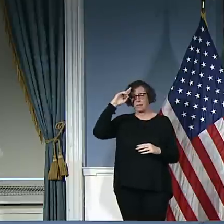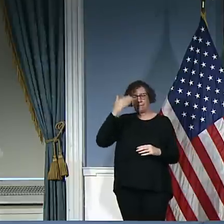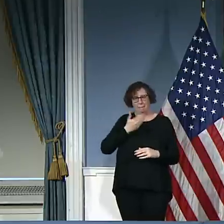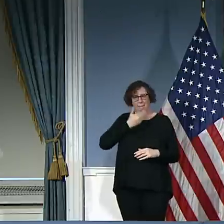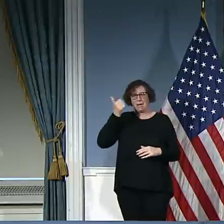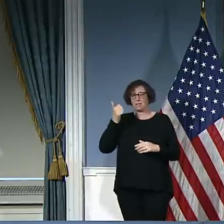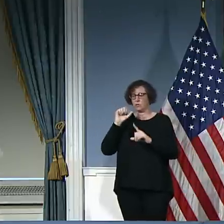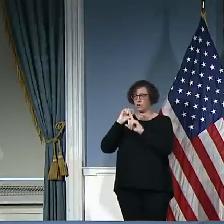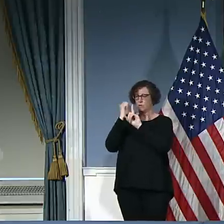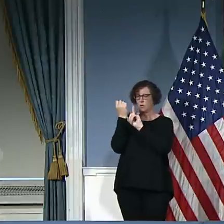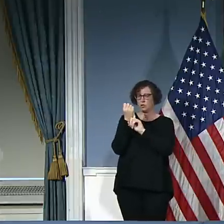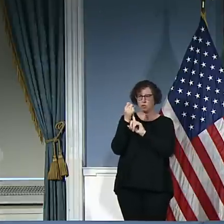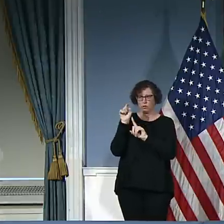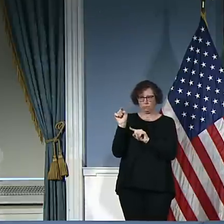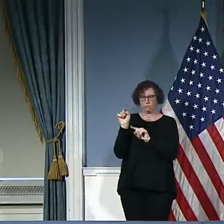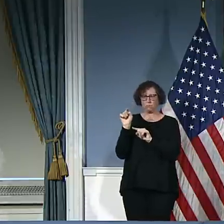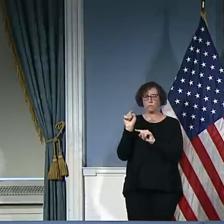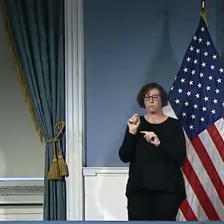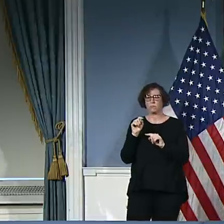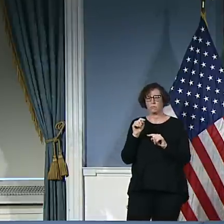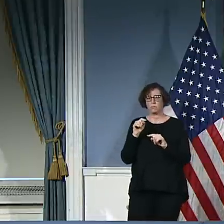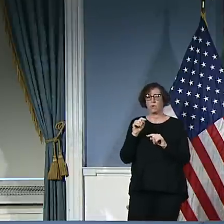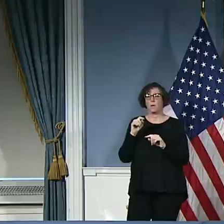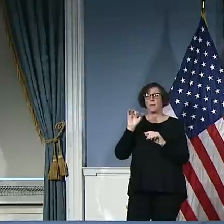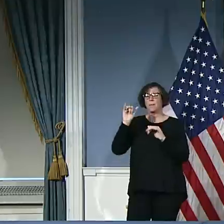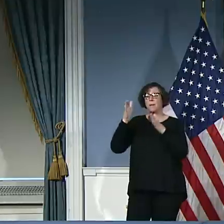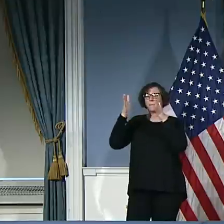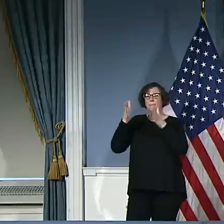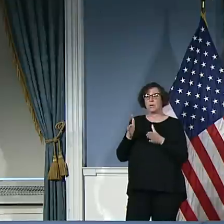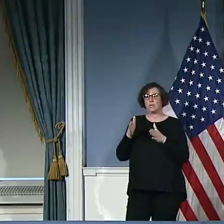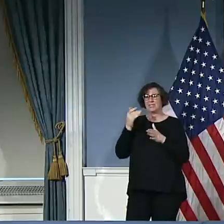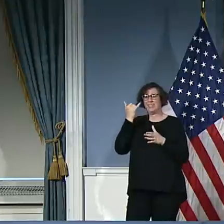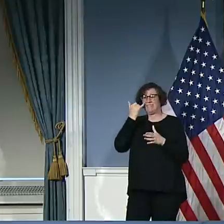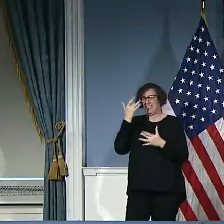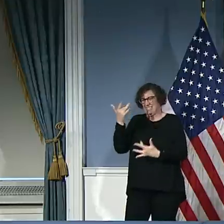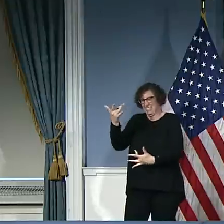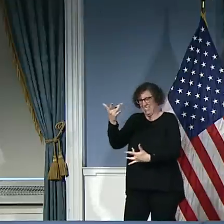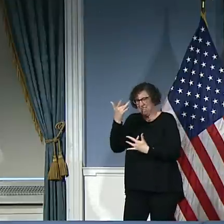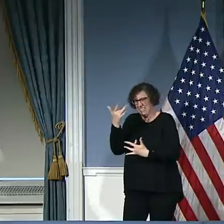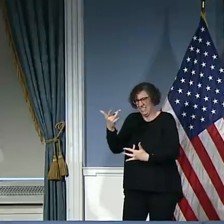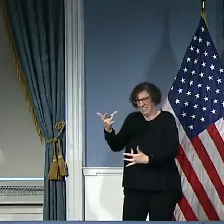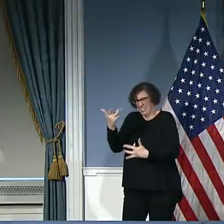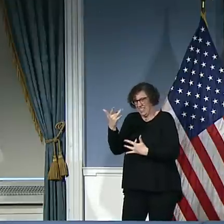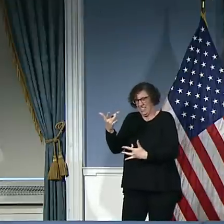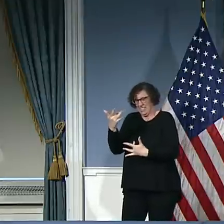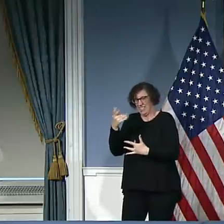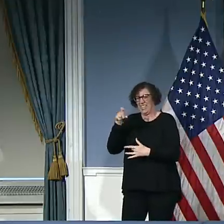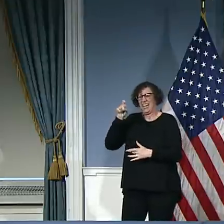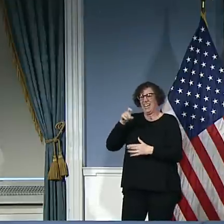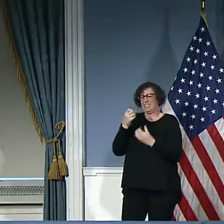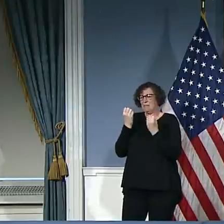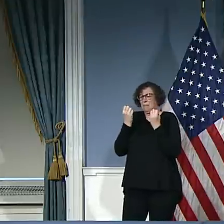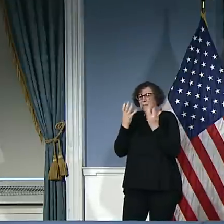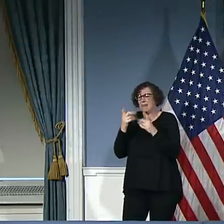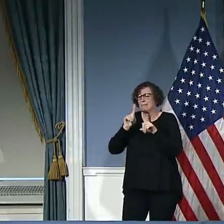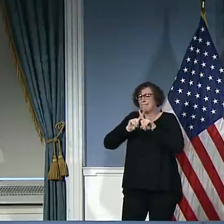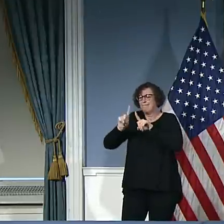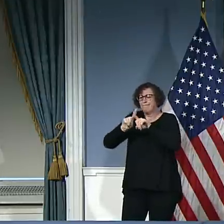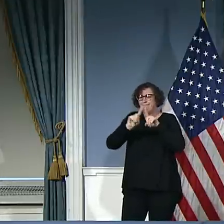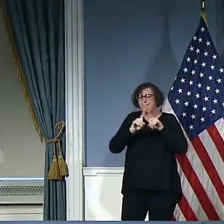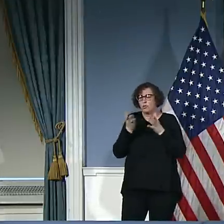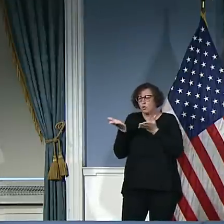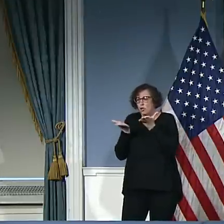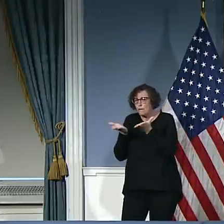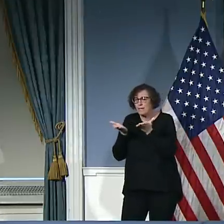who are critically ill need a lot of services from the pharmacy, from nursing, from physicians and